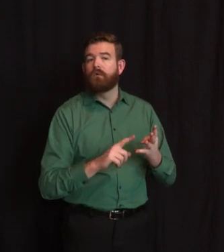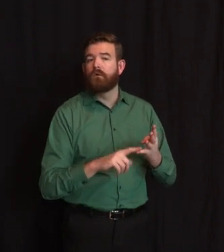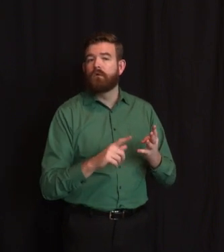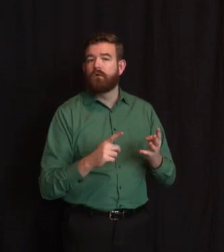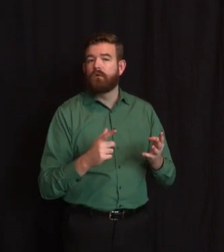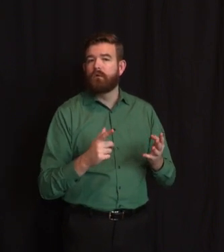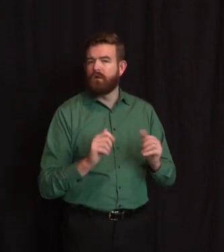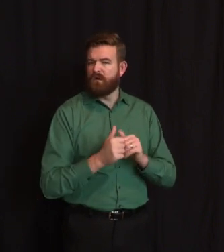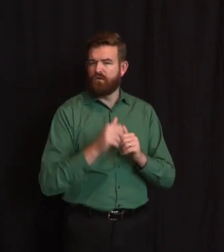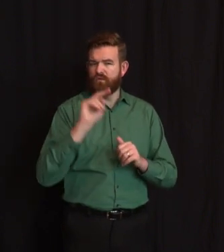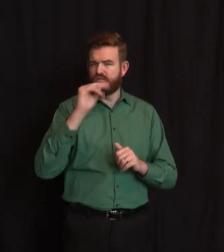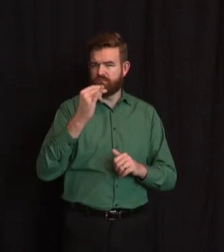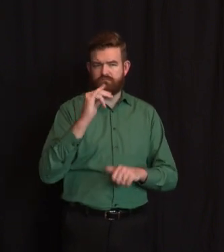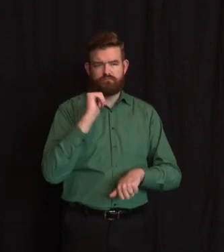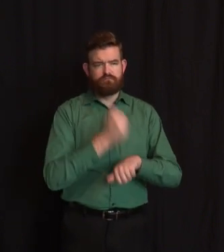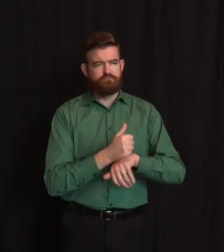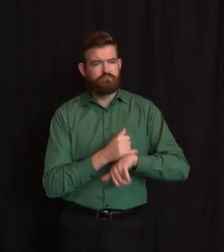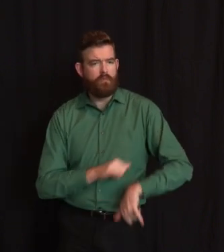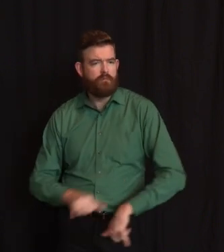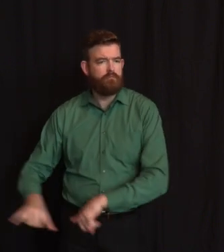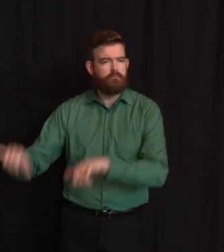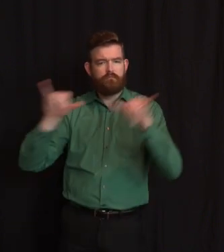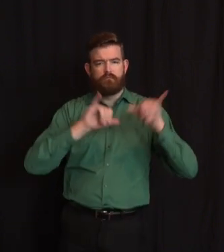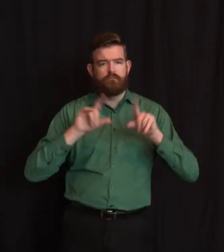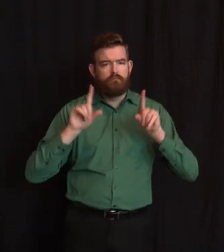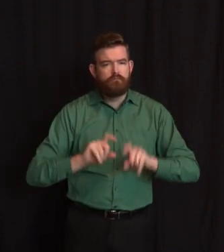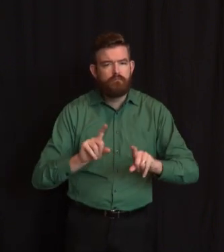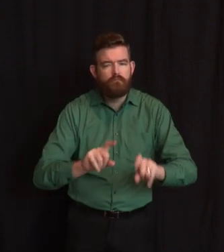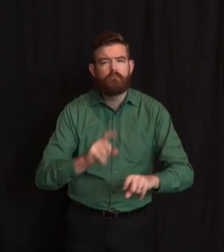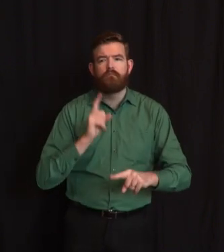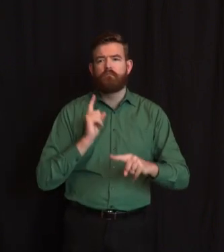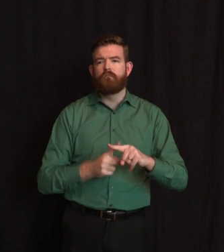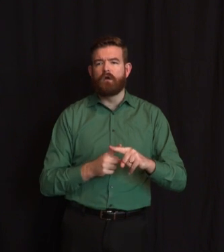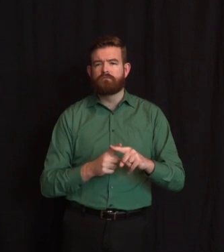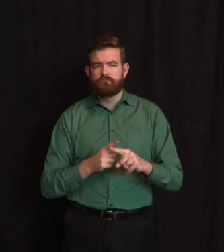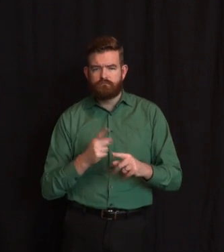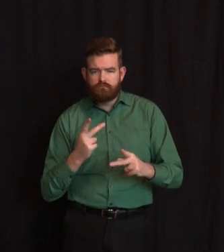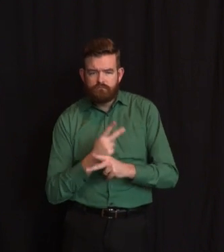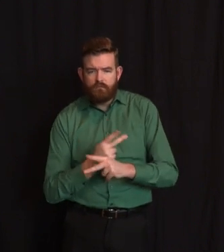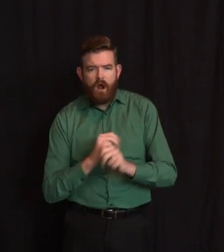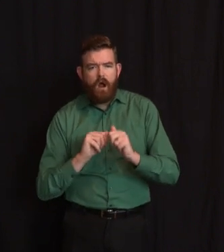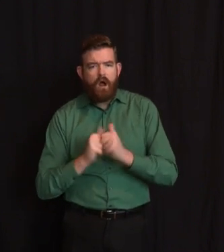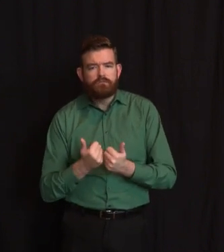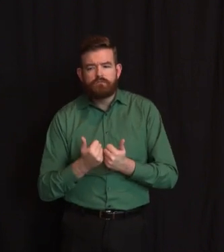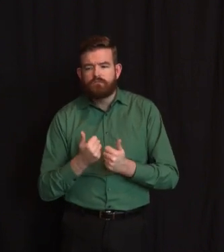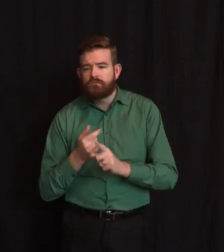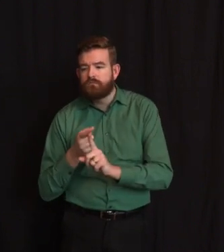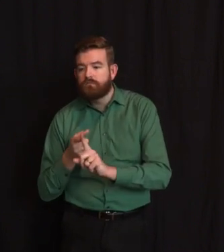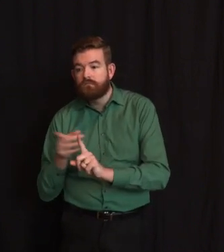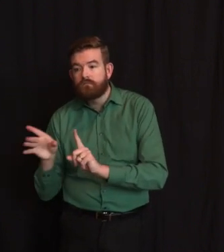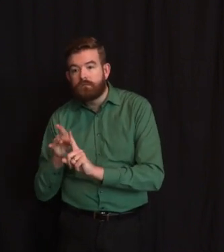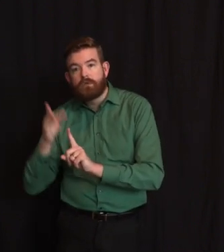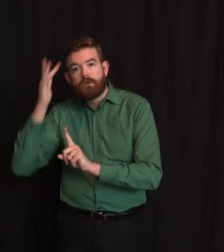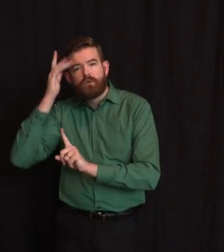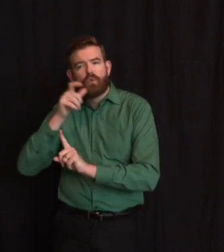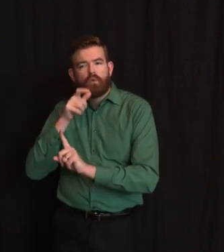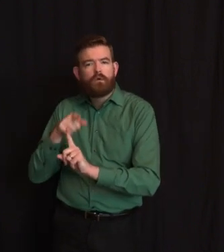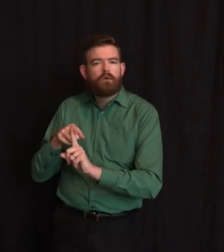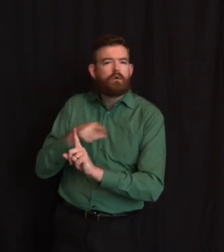workers being housed there? And a question from Tom Davis from Patch. Do you expect that when